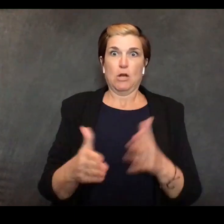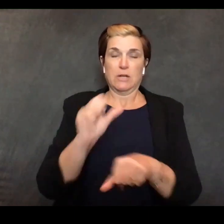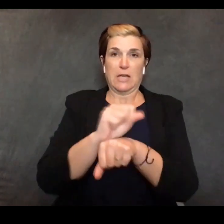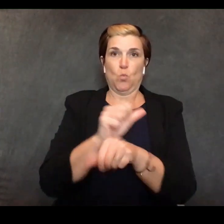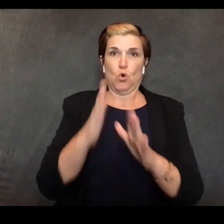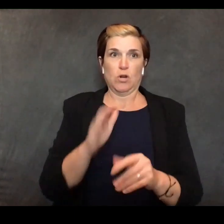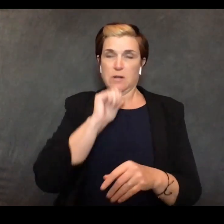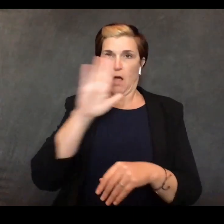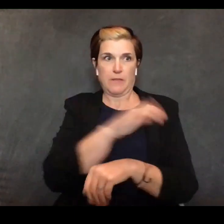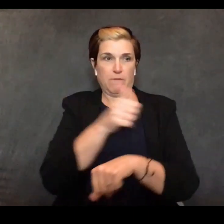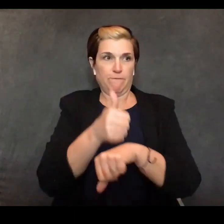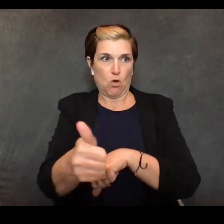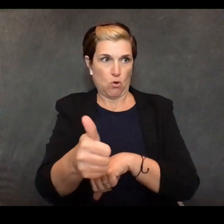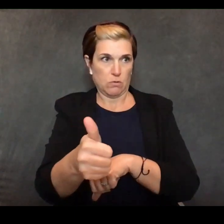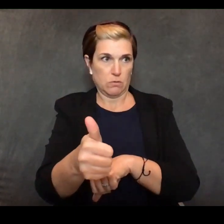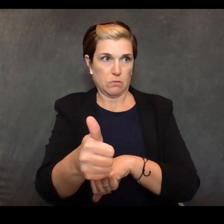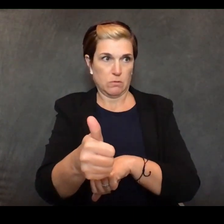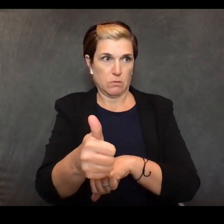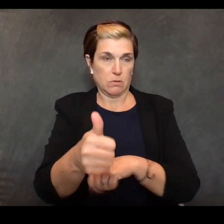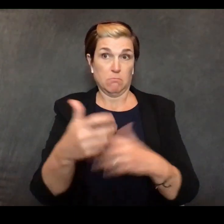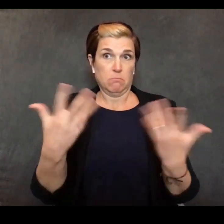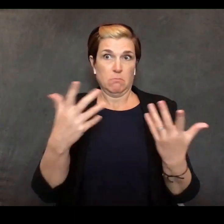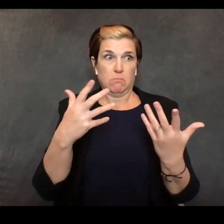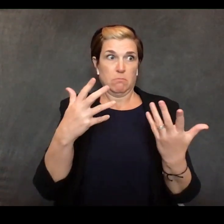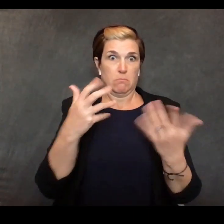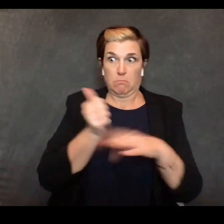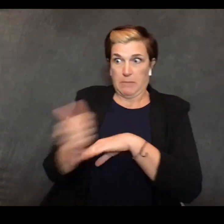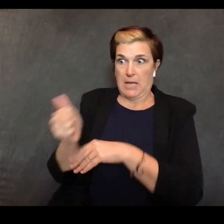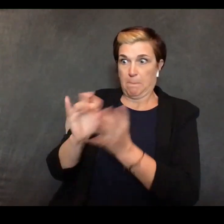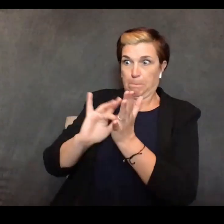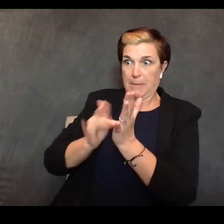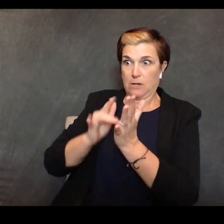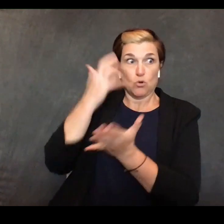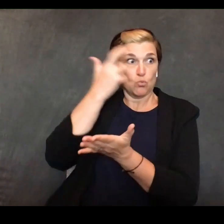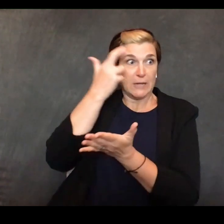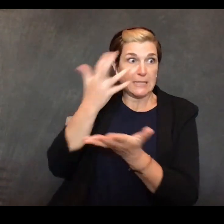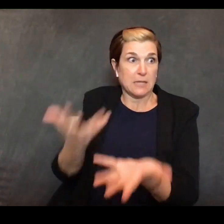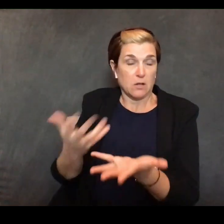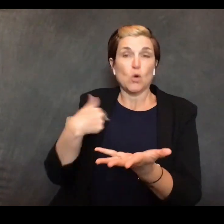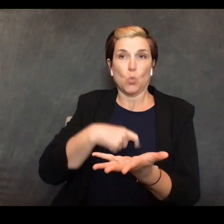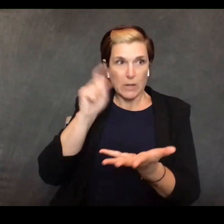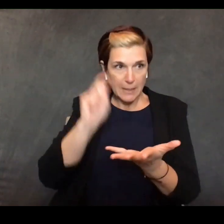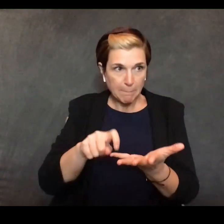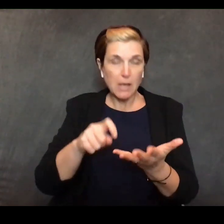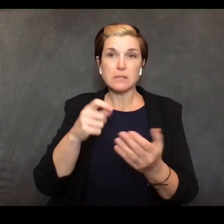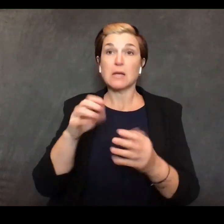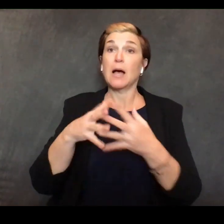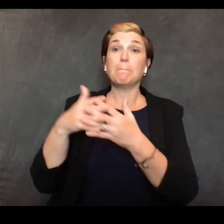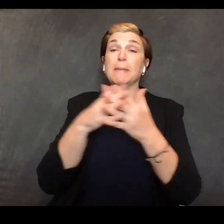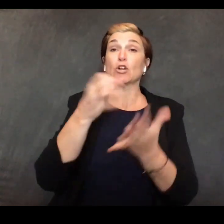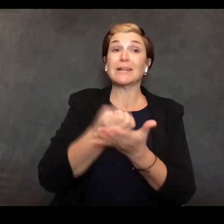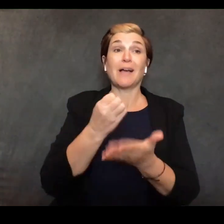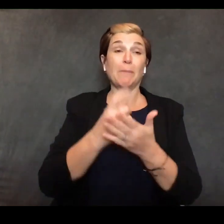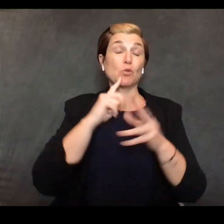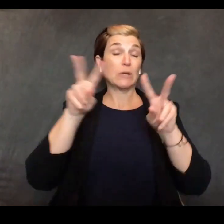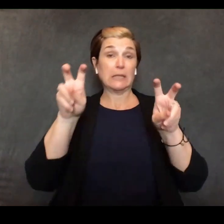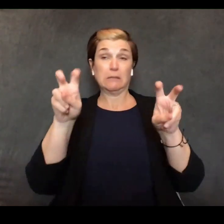reasons we are shutting down parts of this economy and we're going to use all the tools we have as i've said and what tools we don't have we're going back to congress